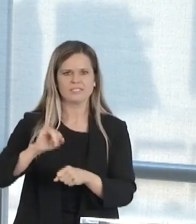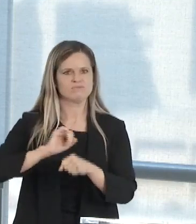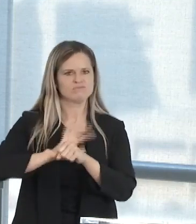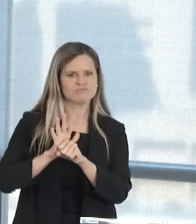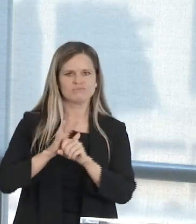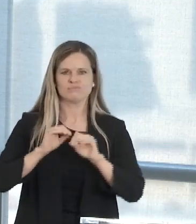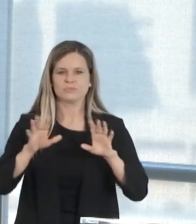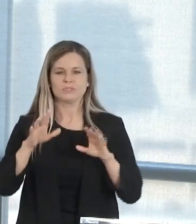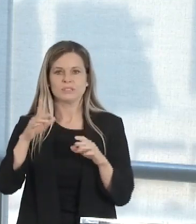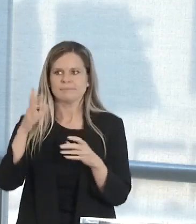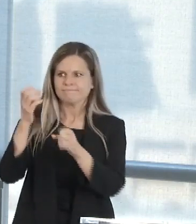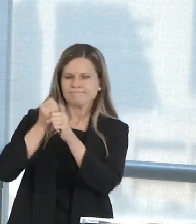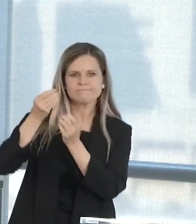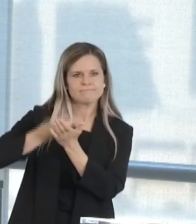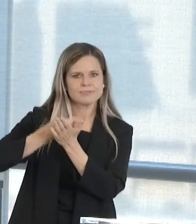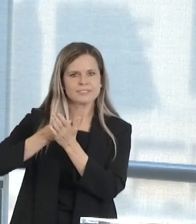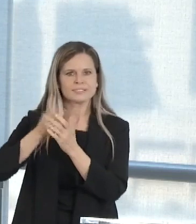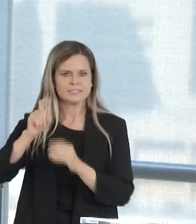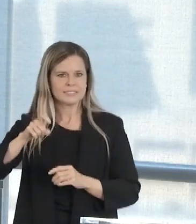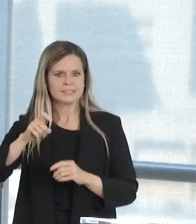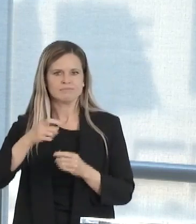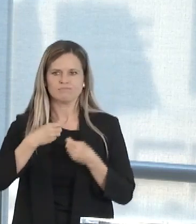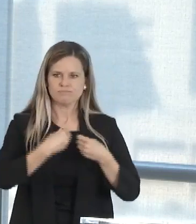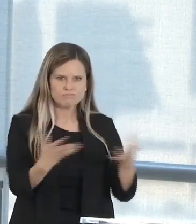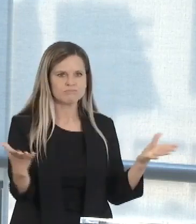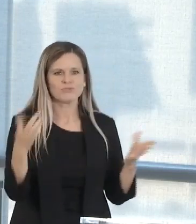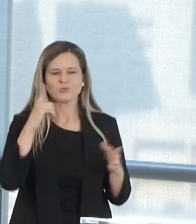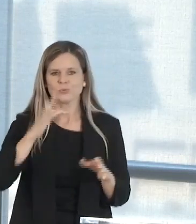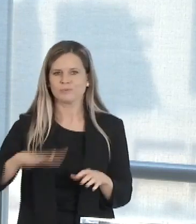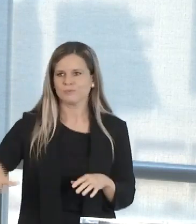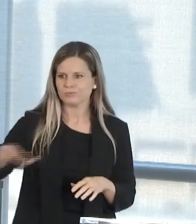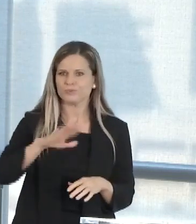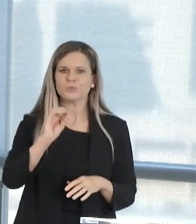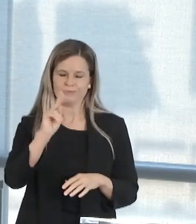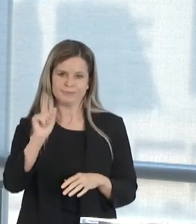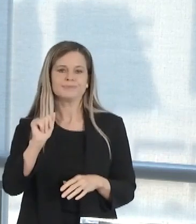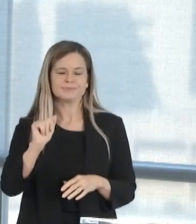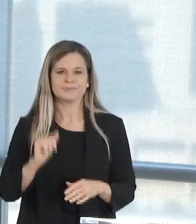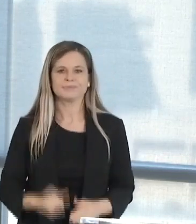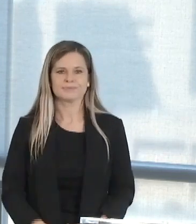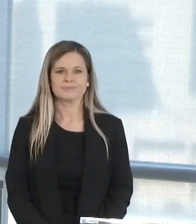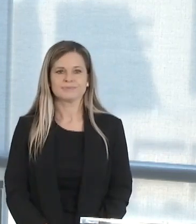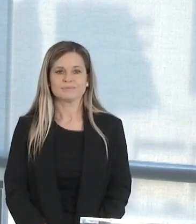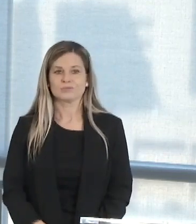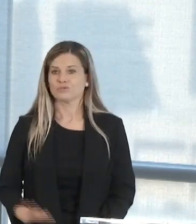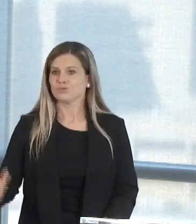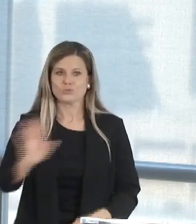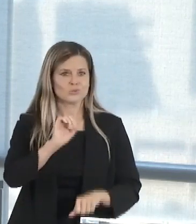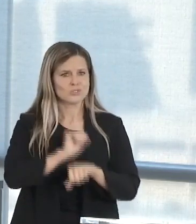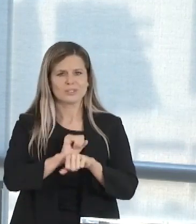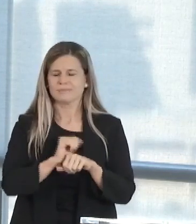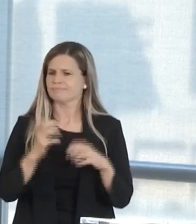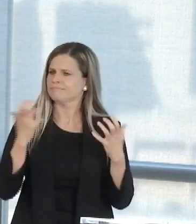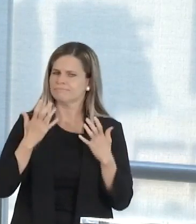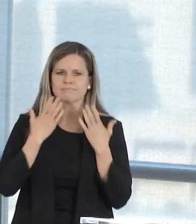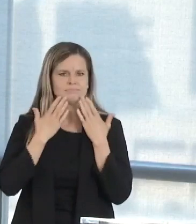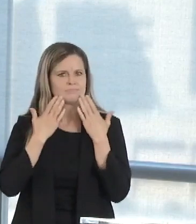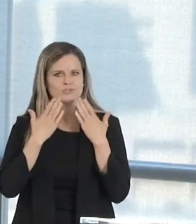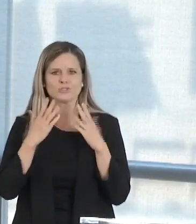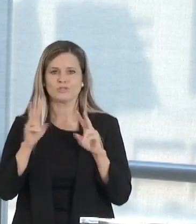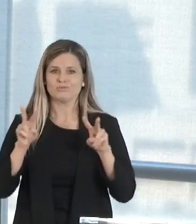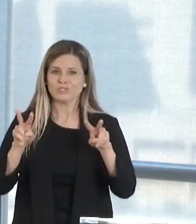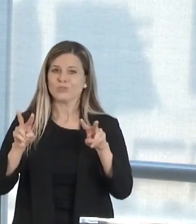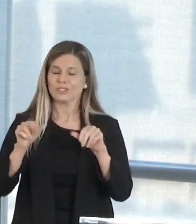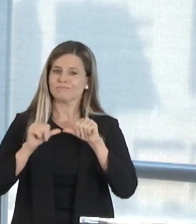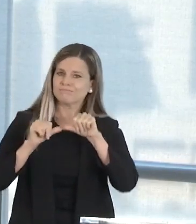and our healthcare providers across this state. I appreciate all that you're doing and look forward to continuing to combat COVID